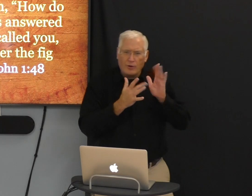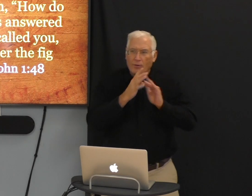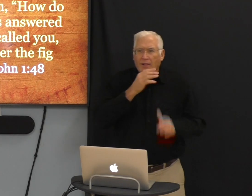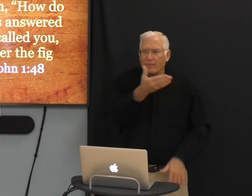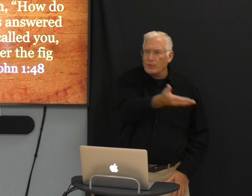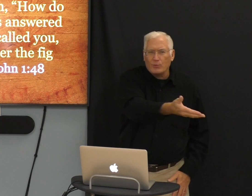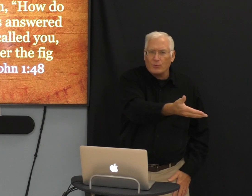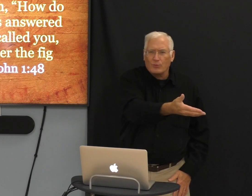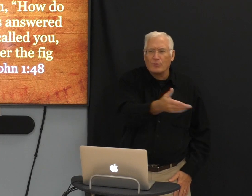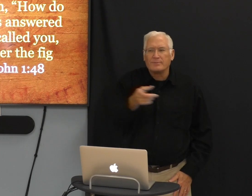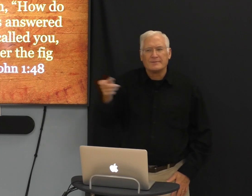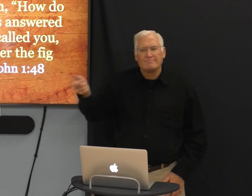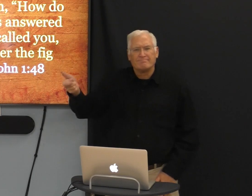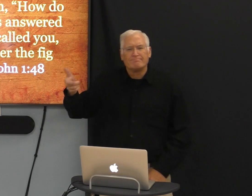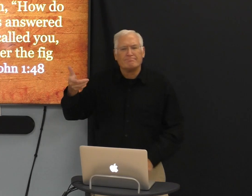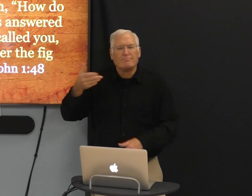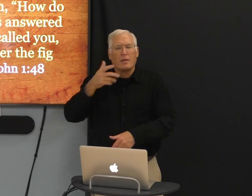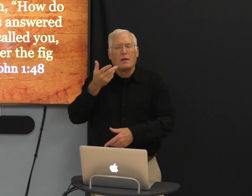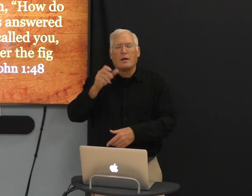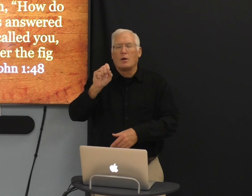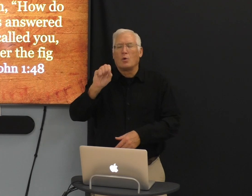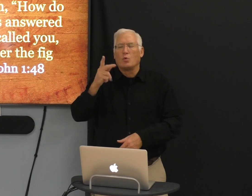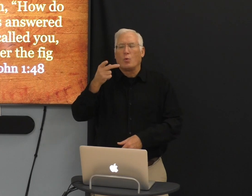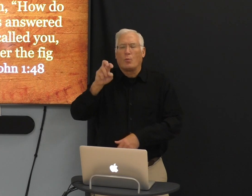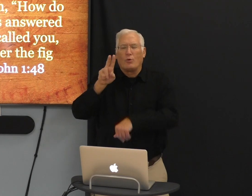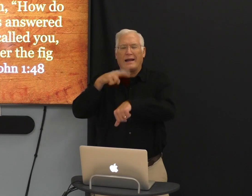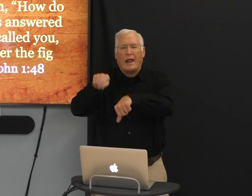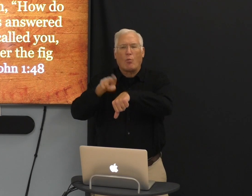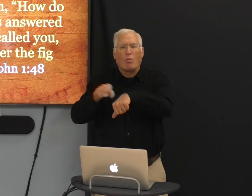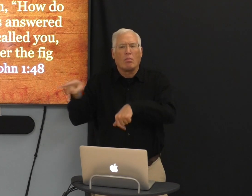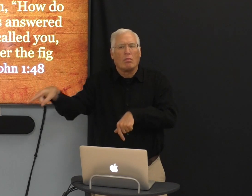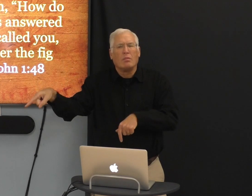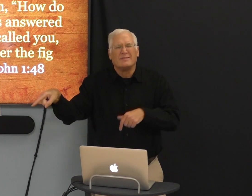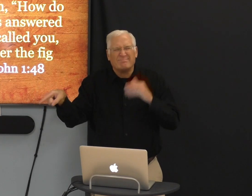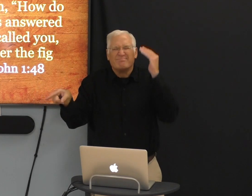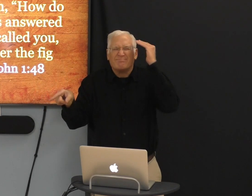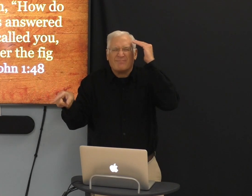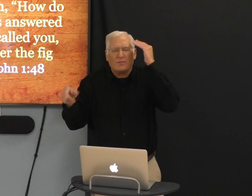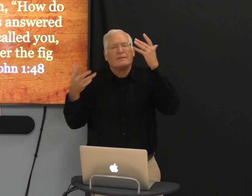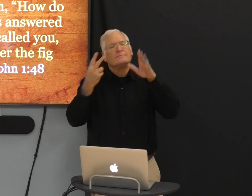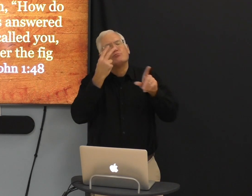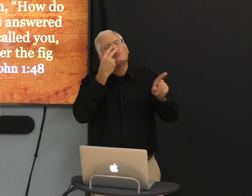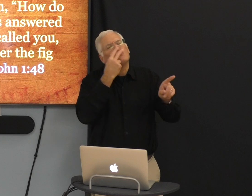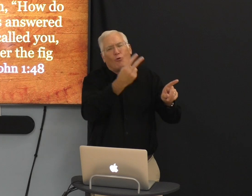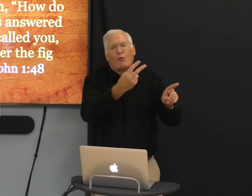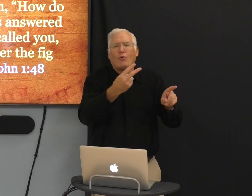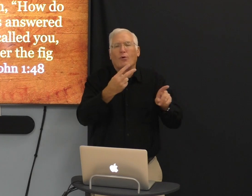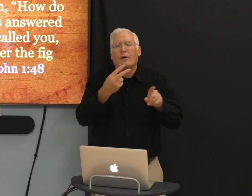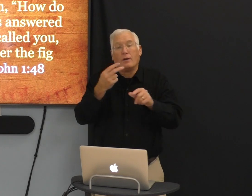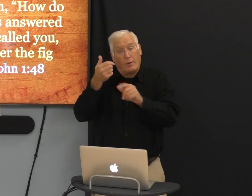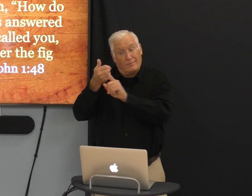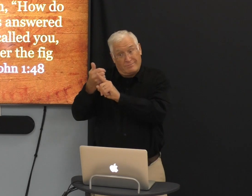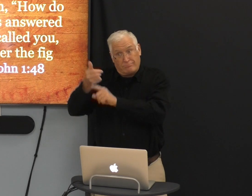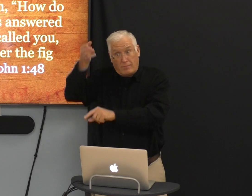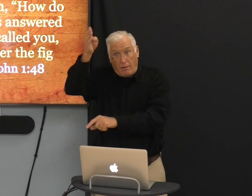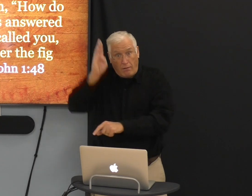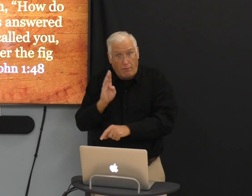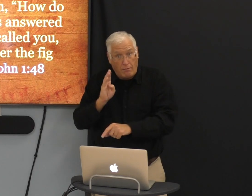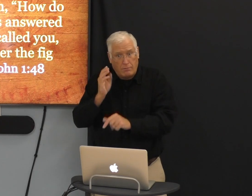And Jesus had not been with Philip. You know, it was supernatural that Jesus could have already